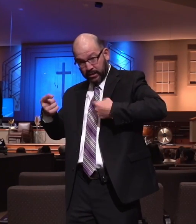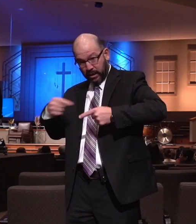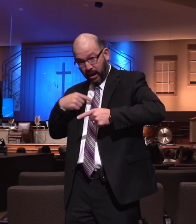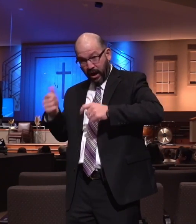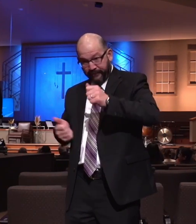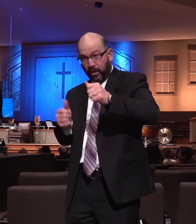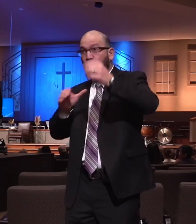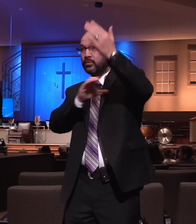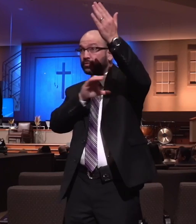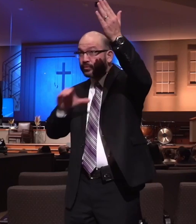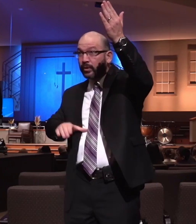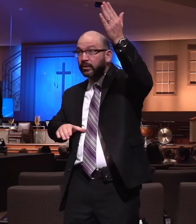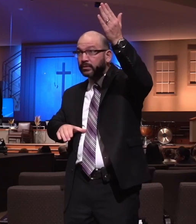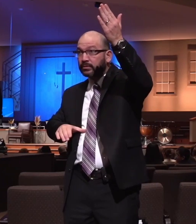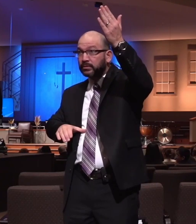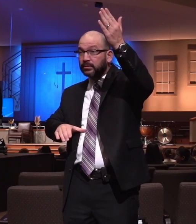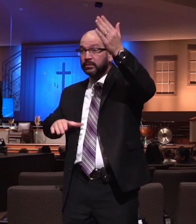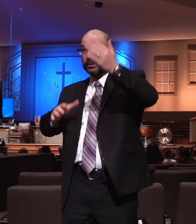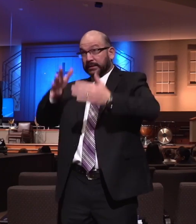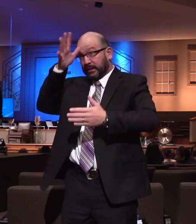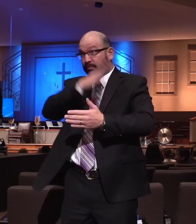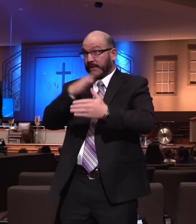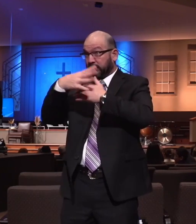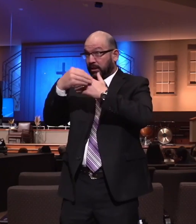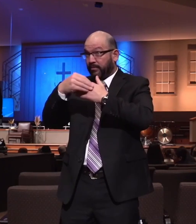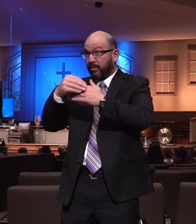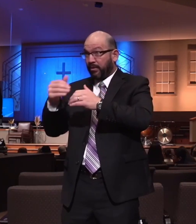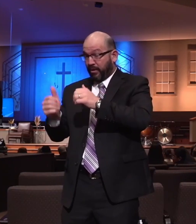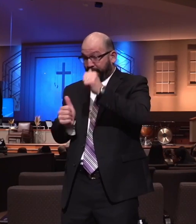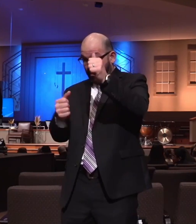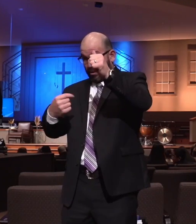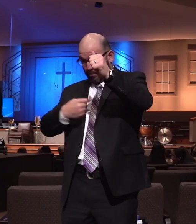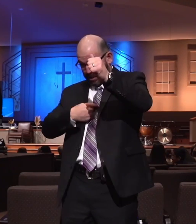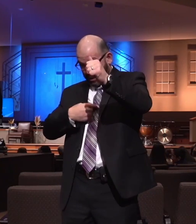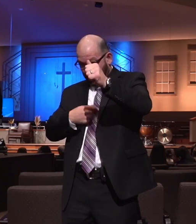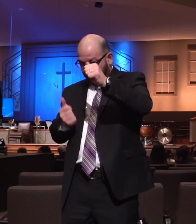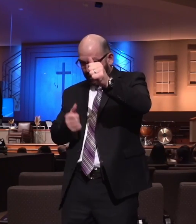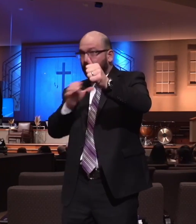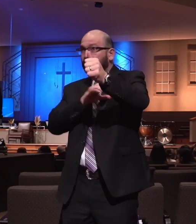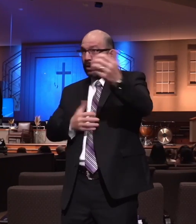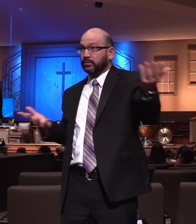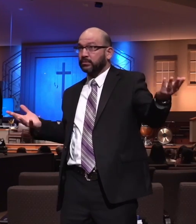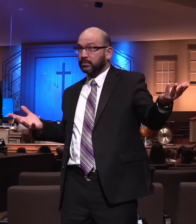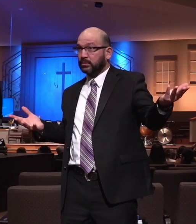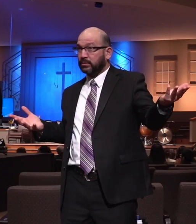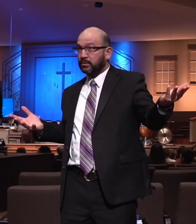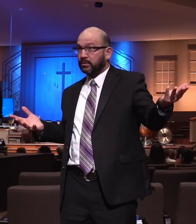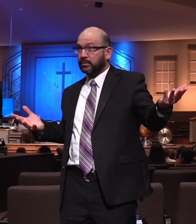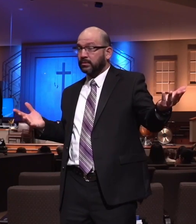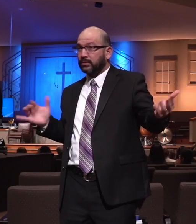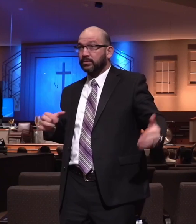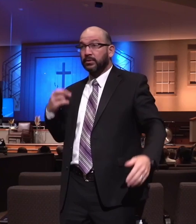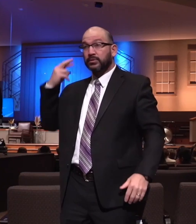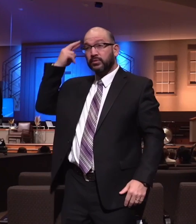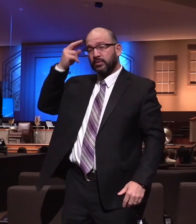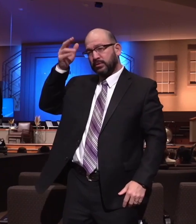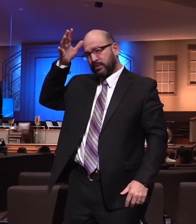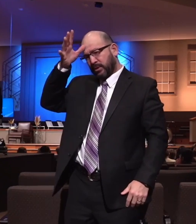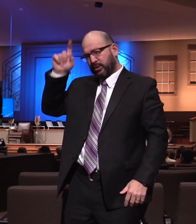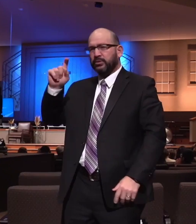me as I follow Christ. A little louder, dads. Follow me as I follow Christ. That's why a dad should never stop being faithful to God, even if your